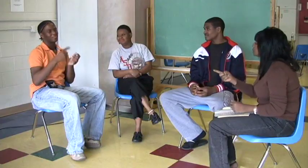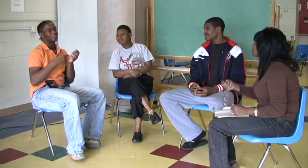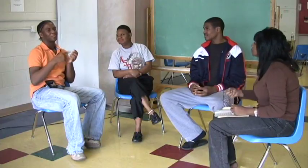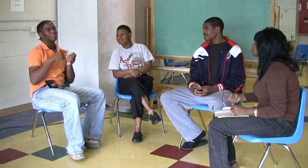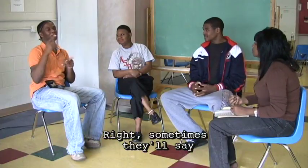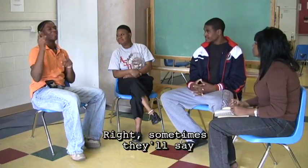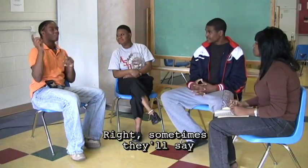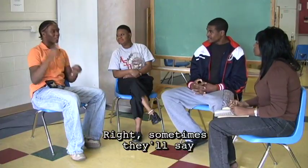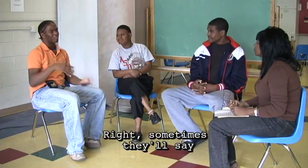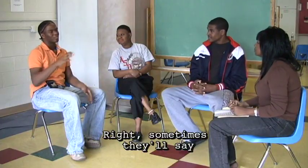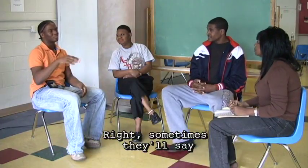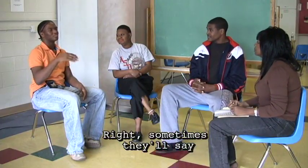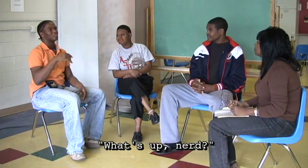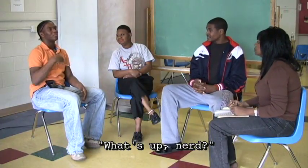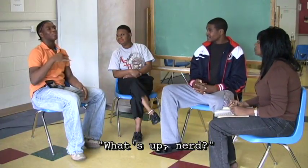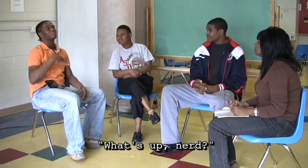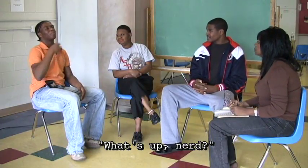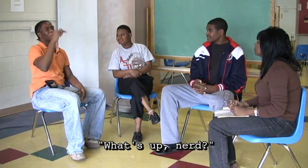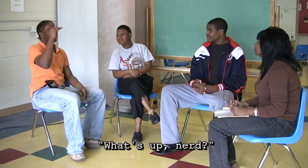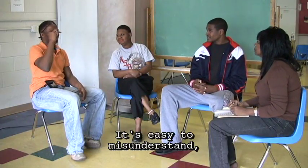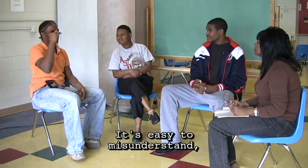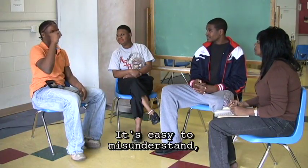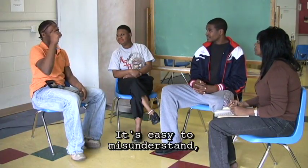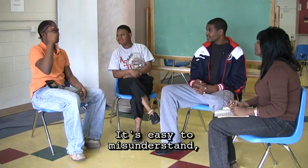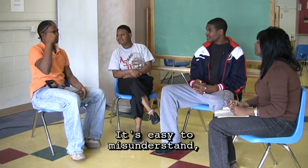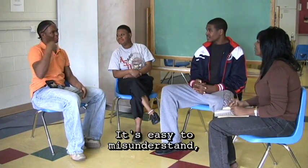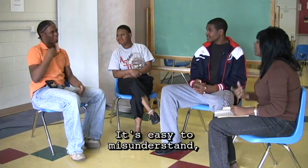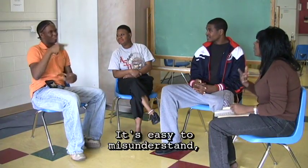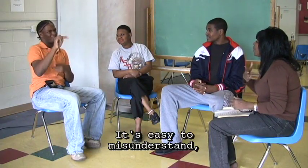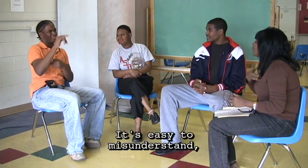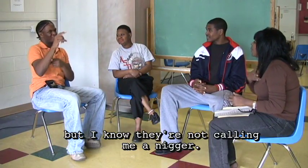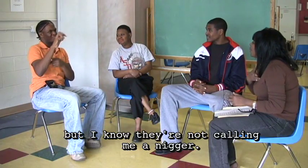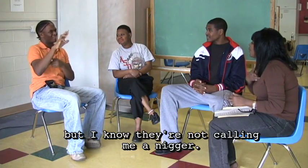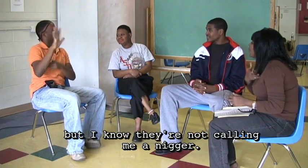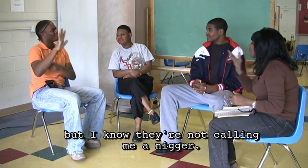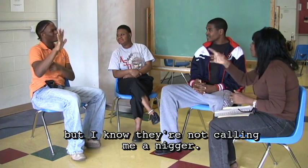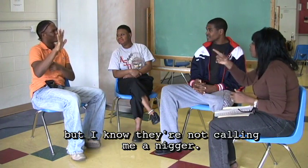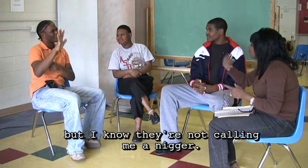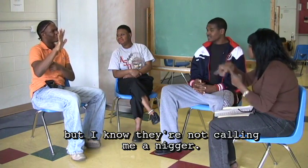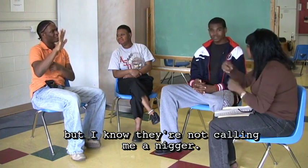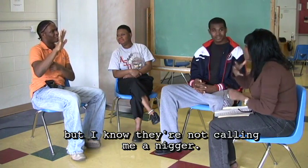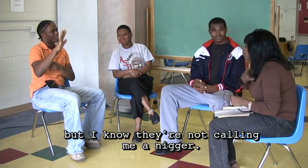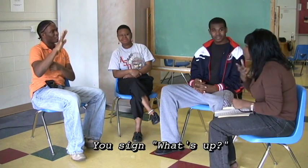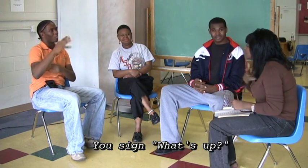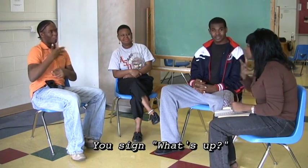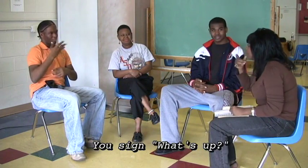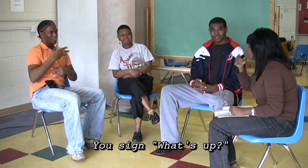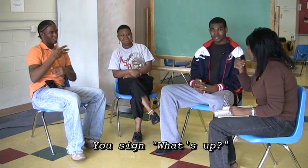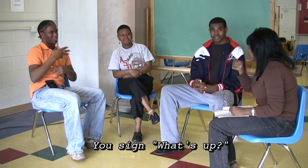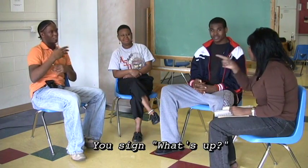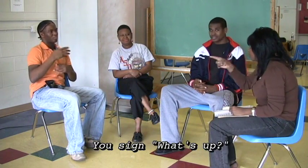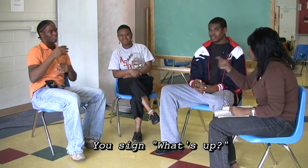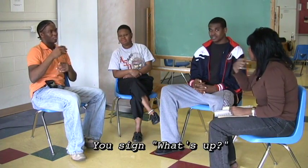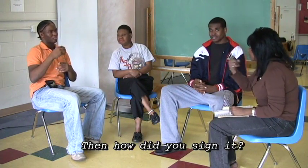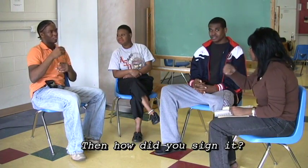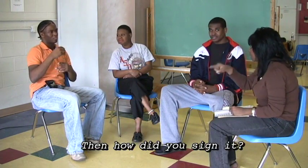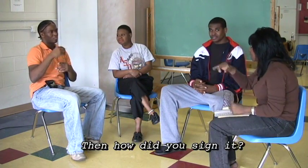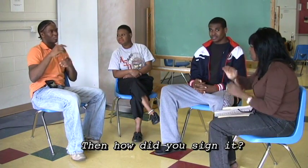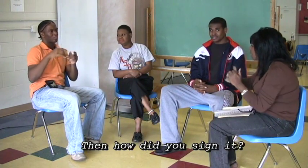Right. Sometimes they'll say, what's up, nerd? It's easy to misunderstand, but I know they're not calling me a nigger. You signed, what's up, then, how did you